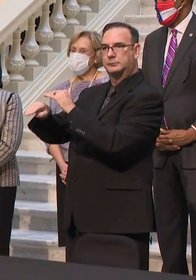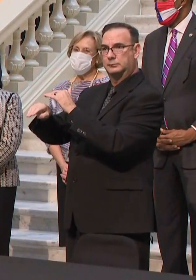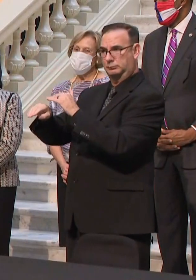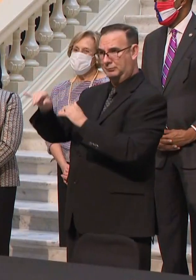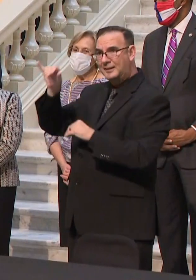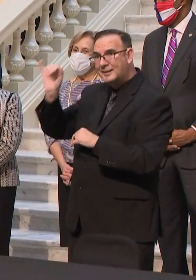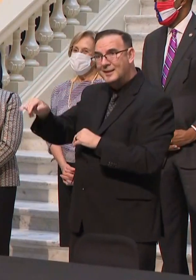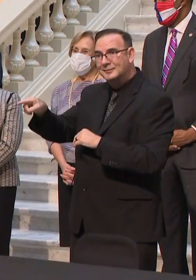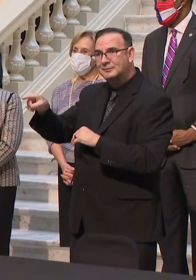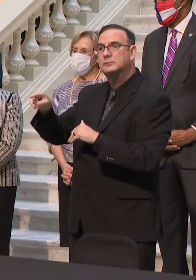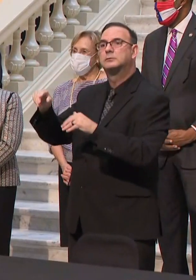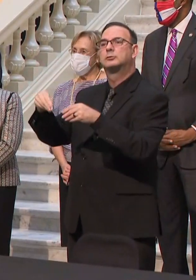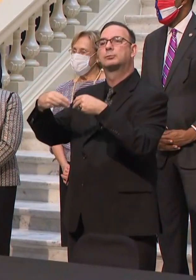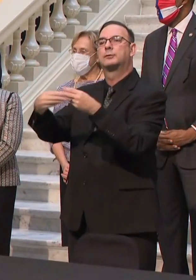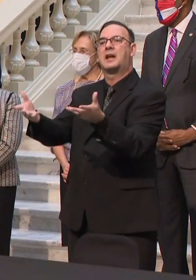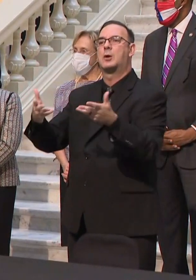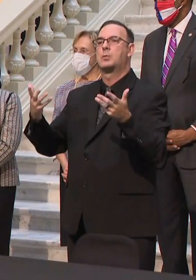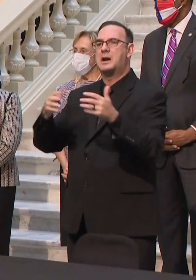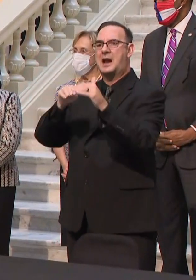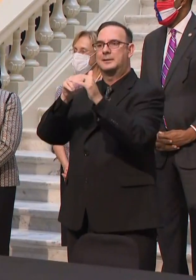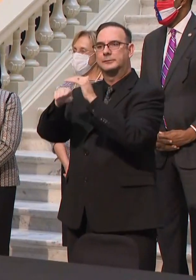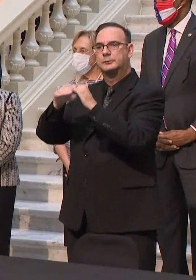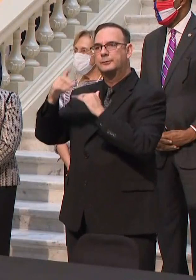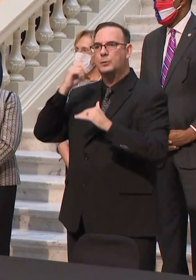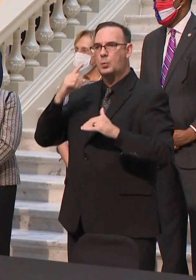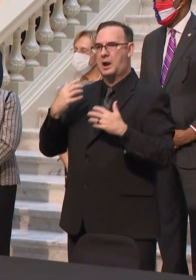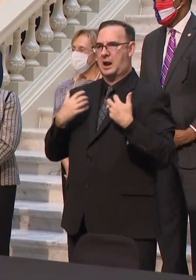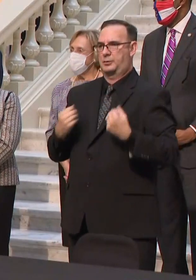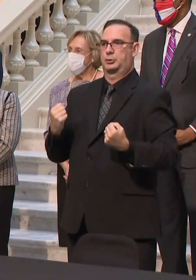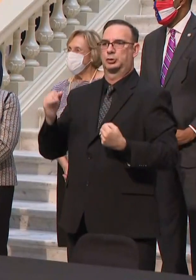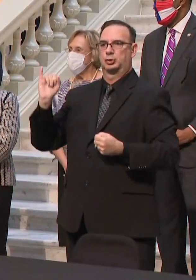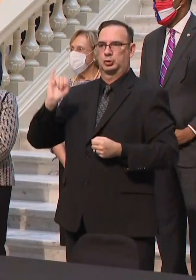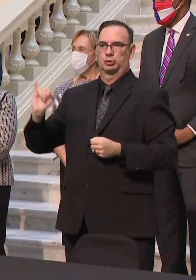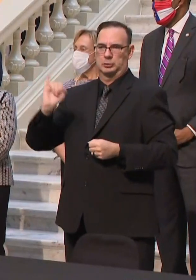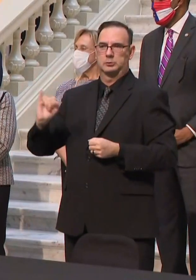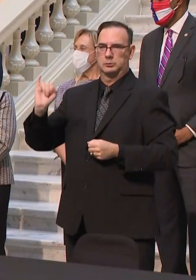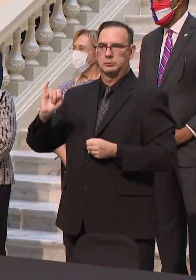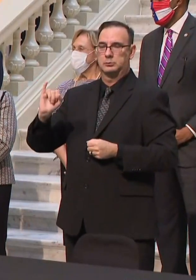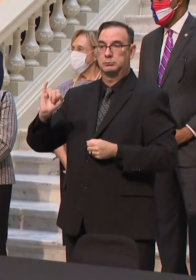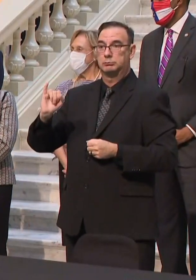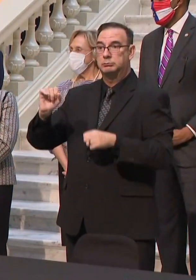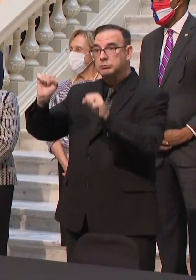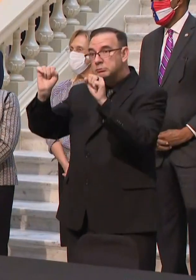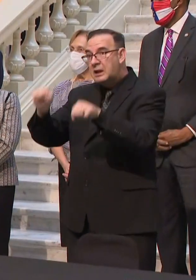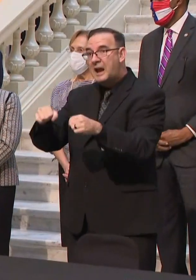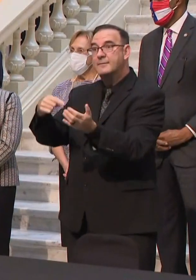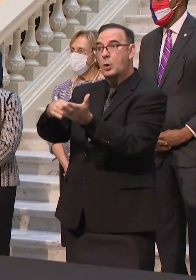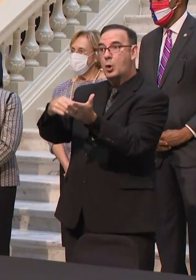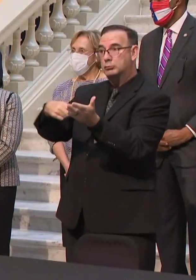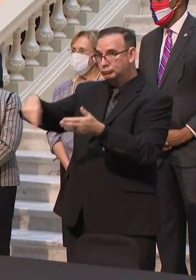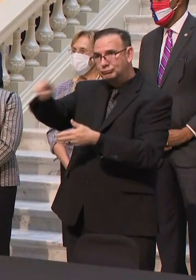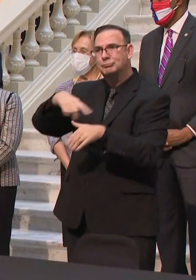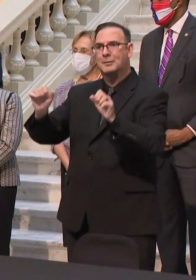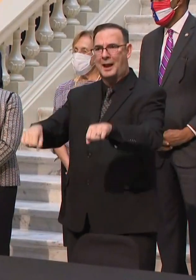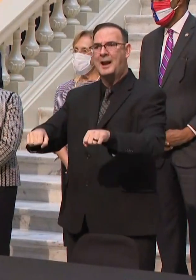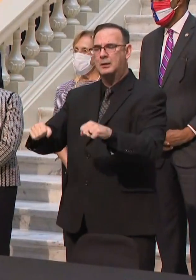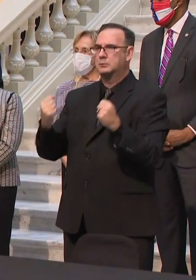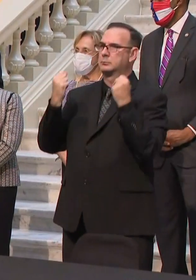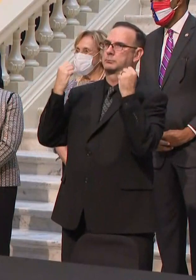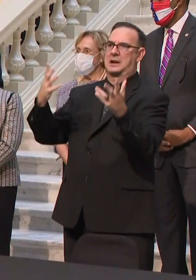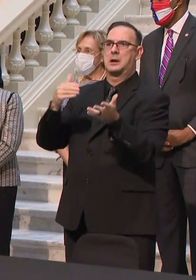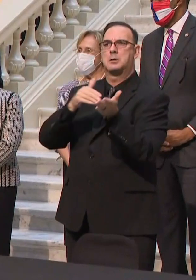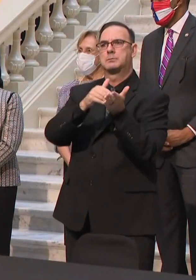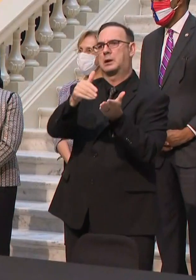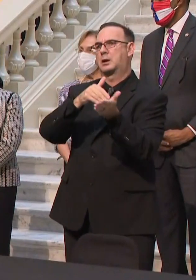finally have health insurance coverage. While making health insurance affordable for millions, millions more.